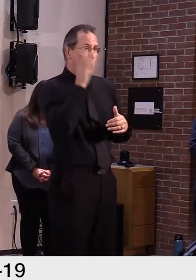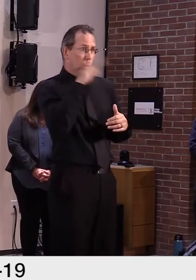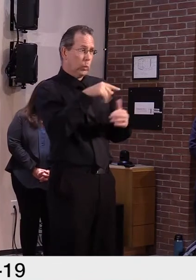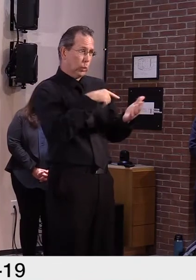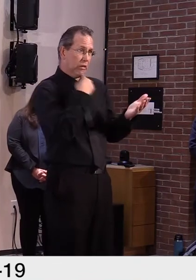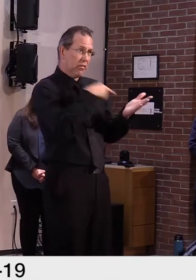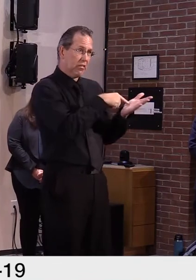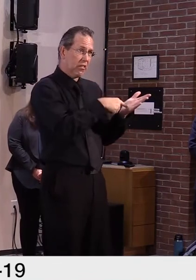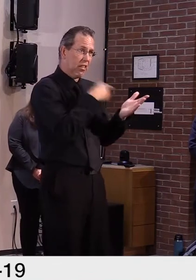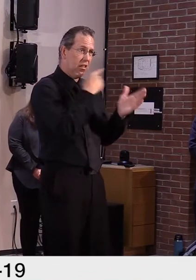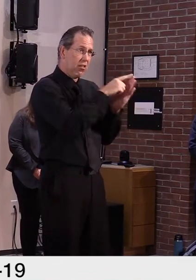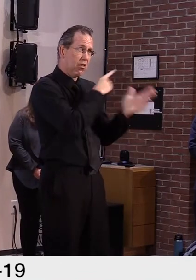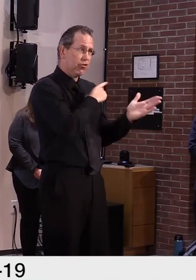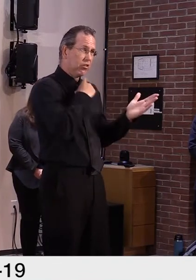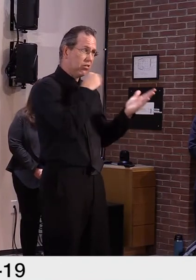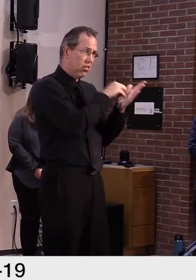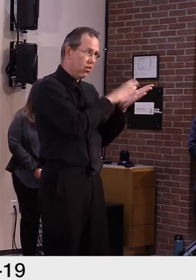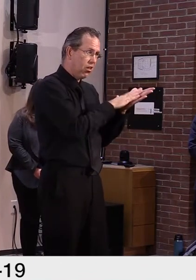better question for them.